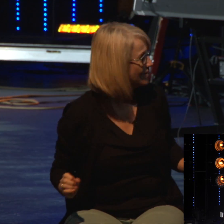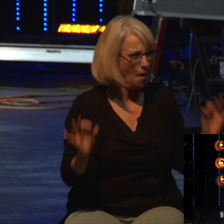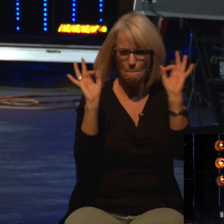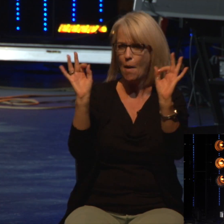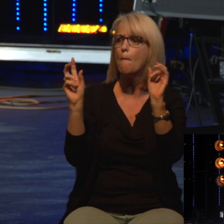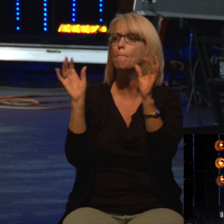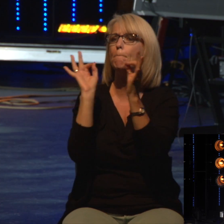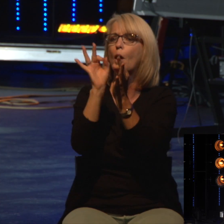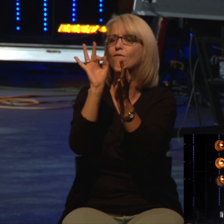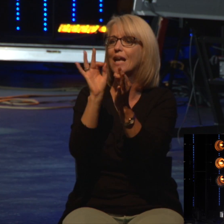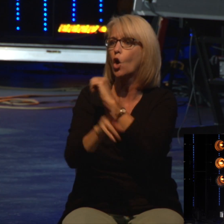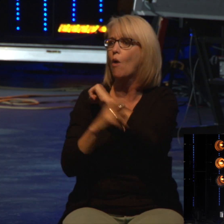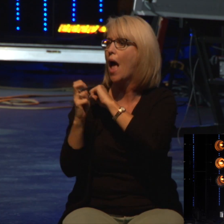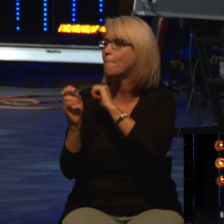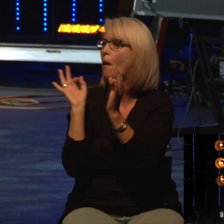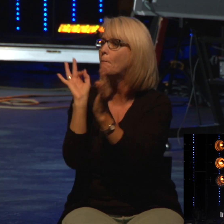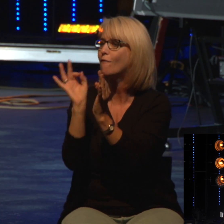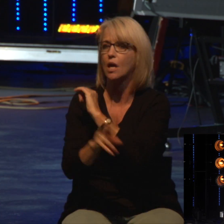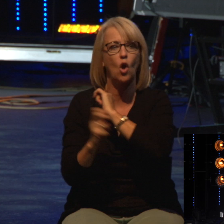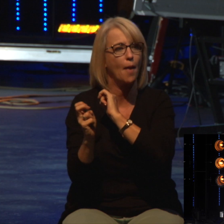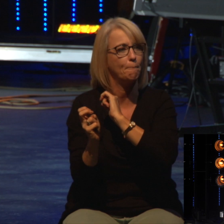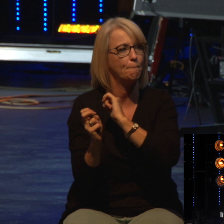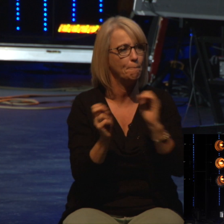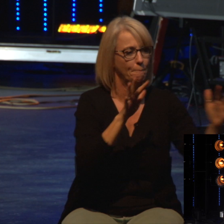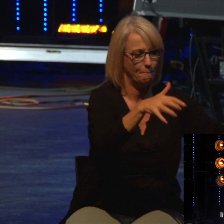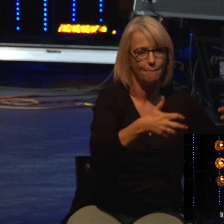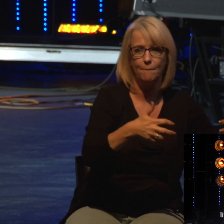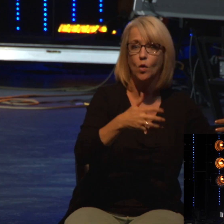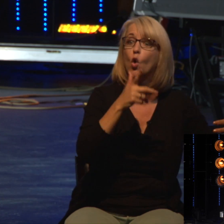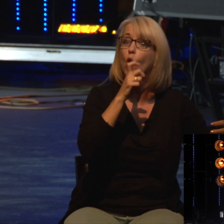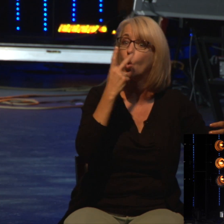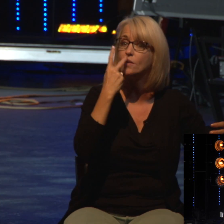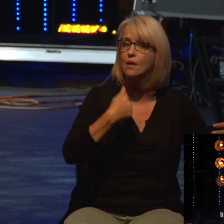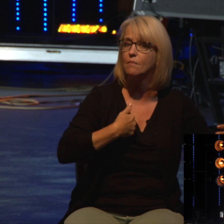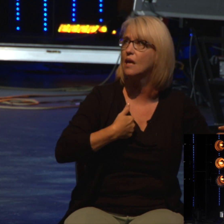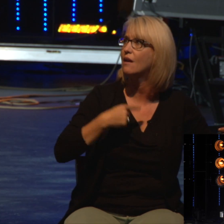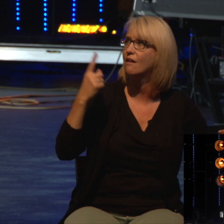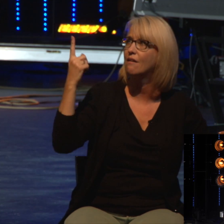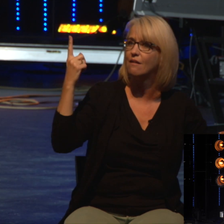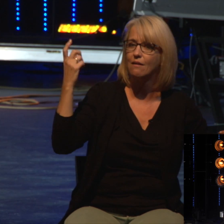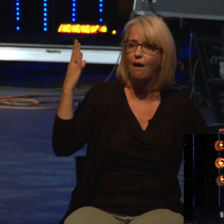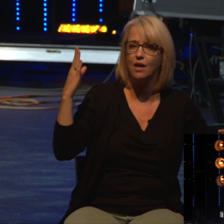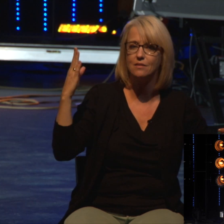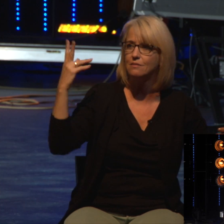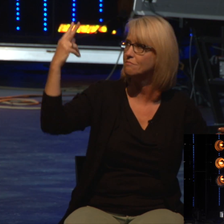crime, but it wasn't a perfect crime. God knew all about it. And to find an